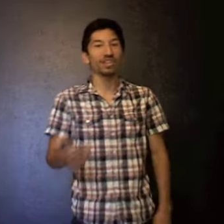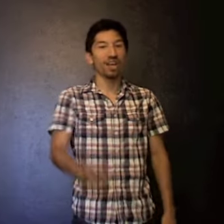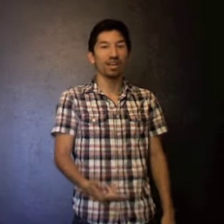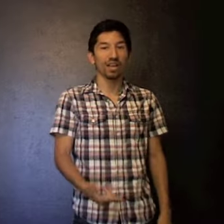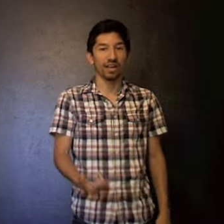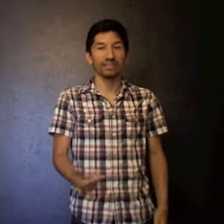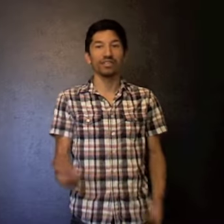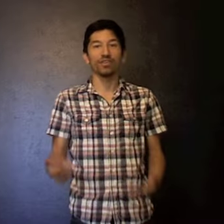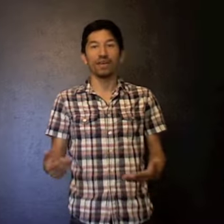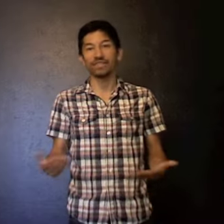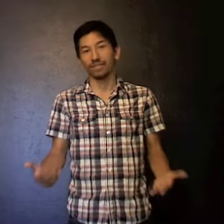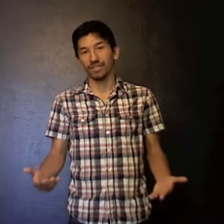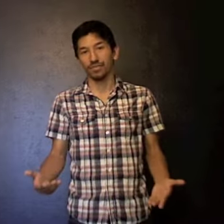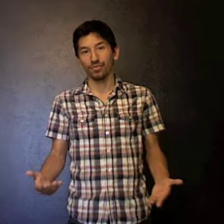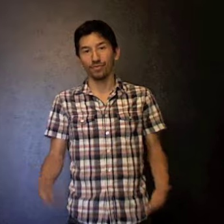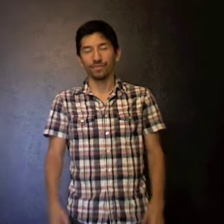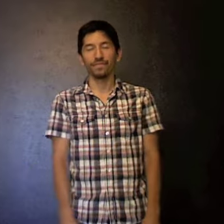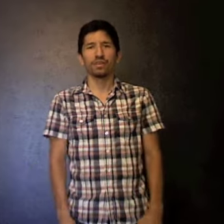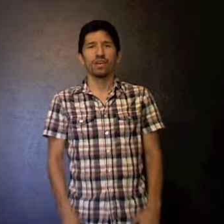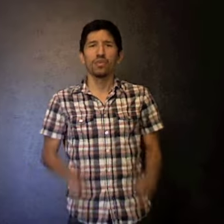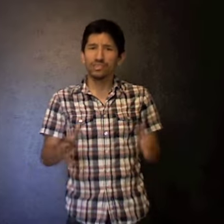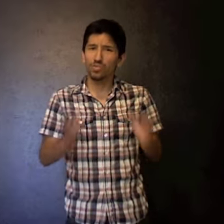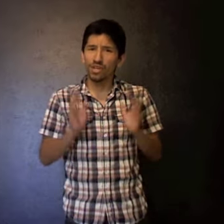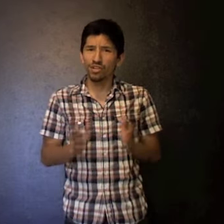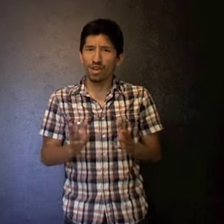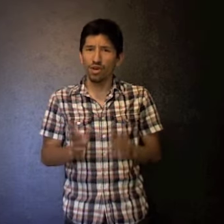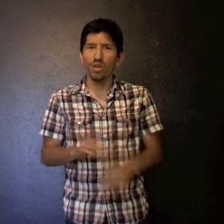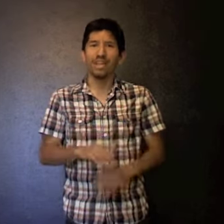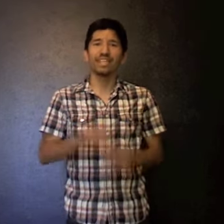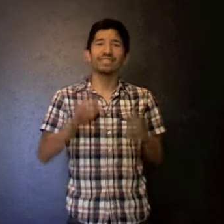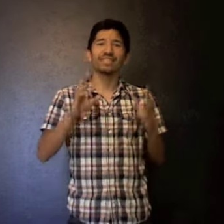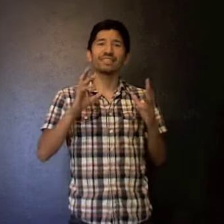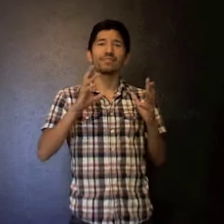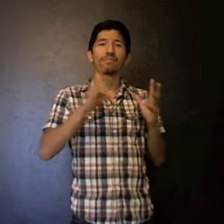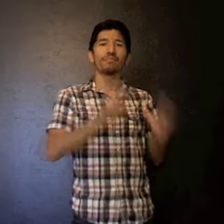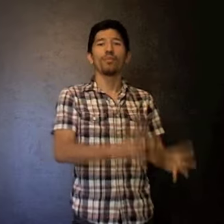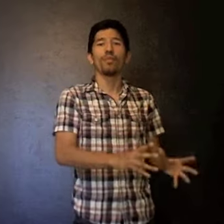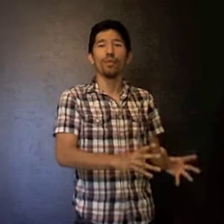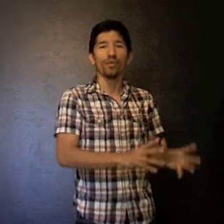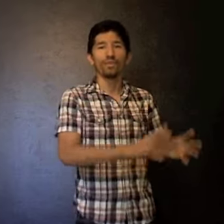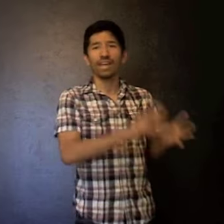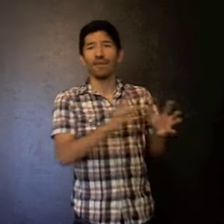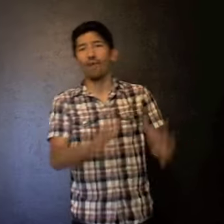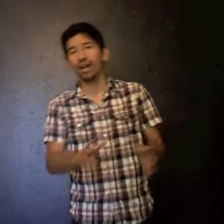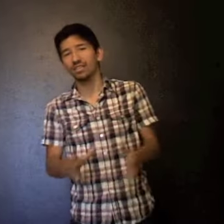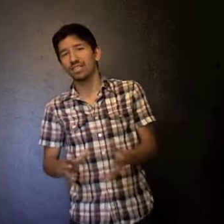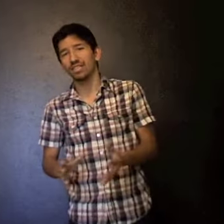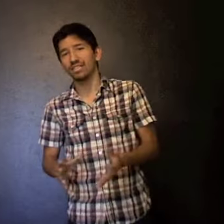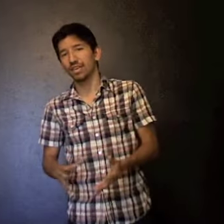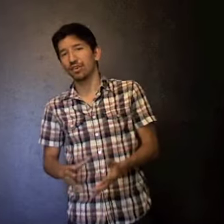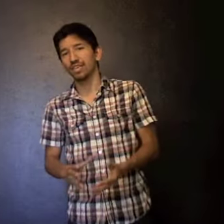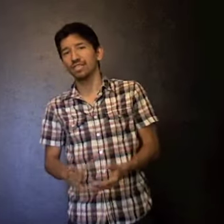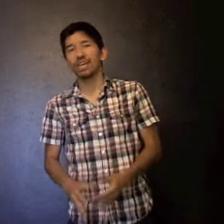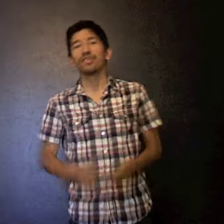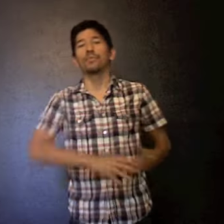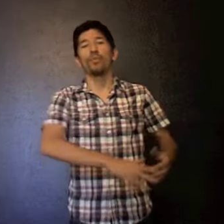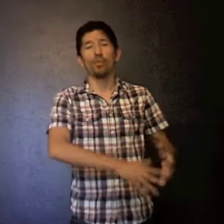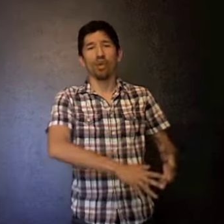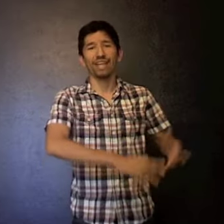young guns who have something to prove. What's weird, though, is that the more that I watch these series, the more I